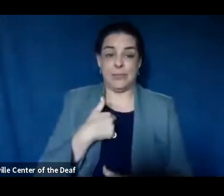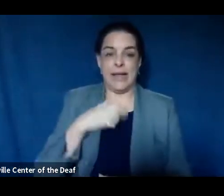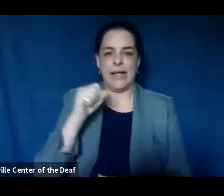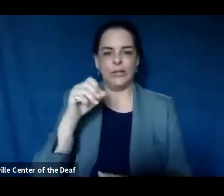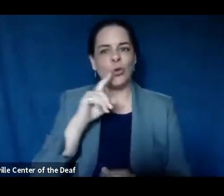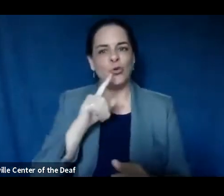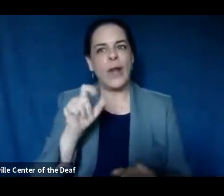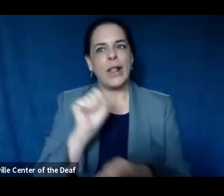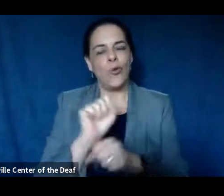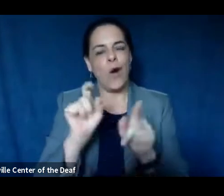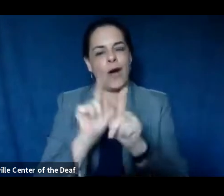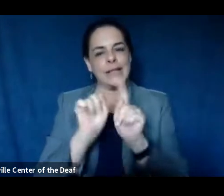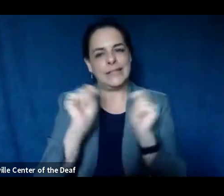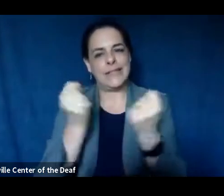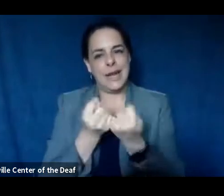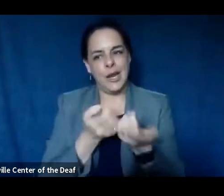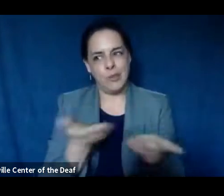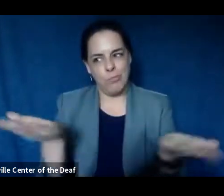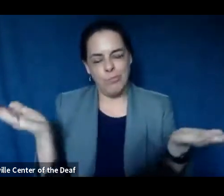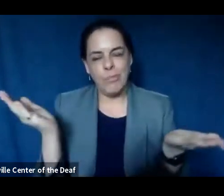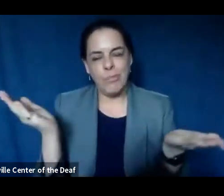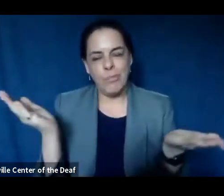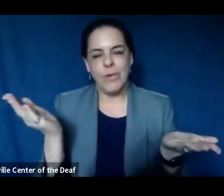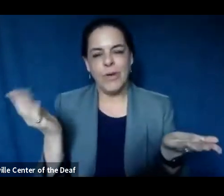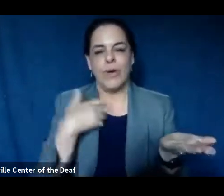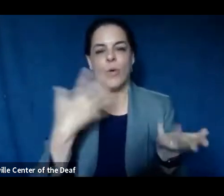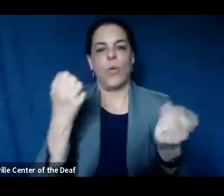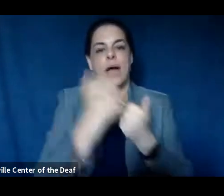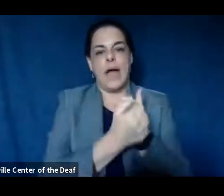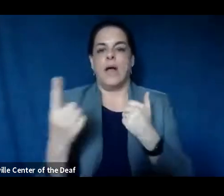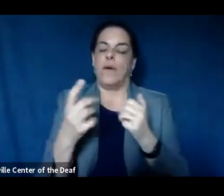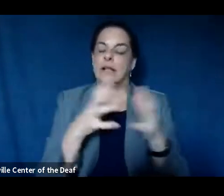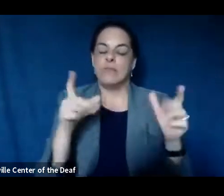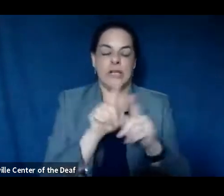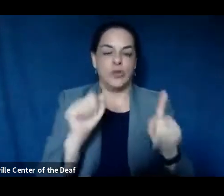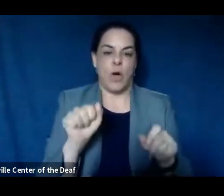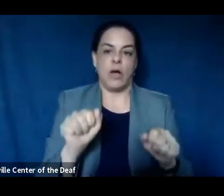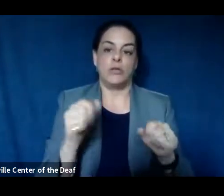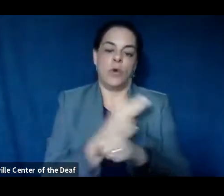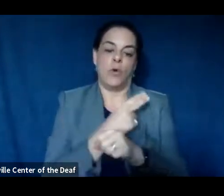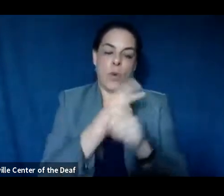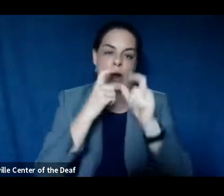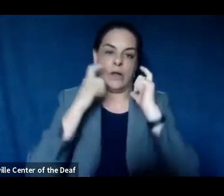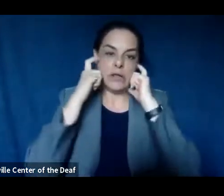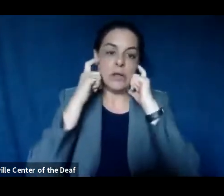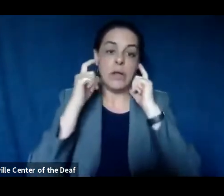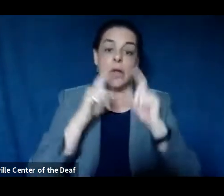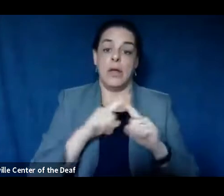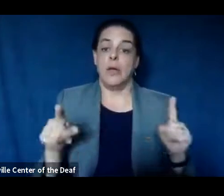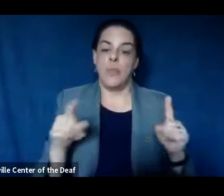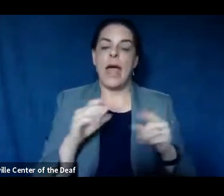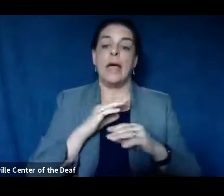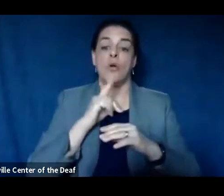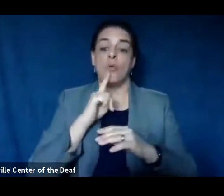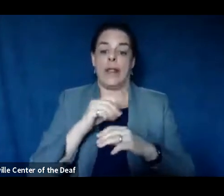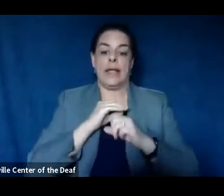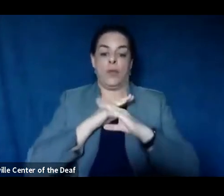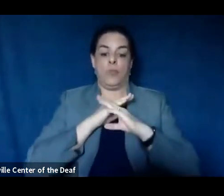really want everybody as much as possible to be wearing them, but it's, it's preventing the spread of my germs to other people.